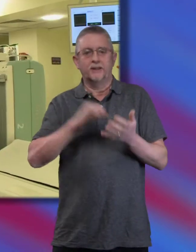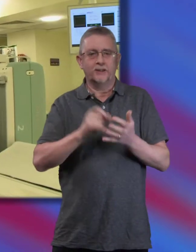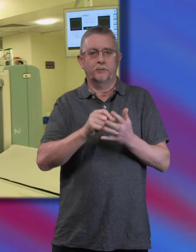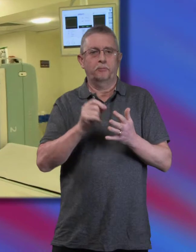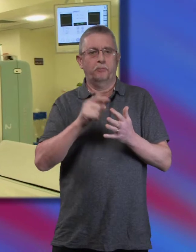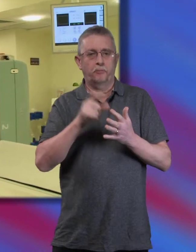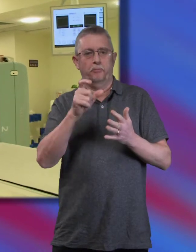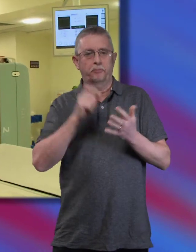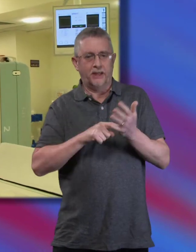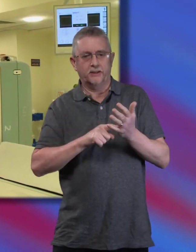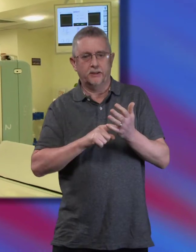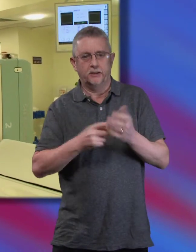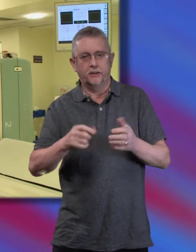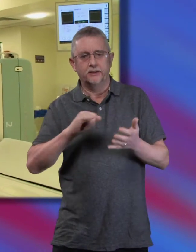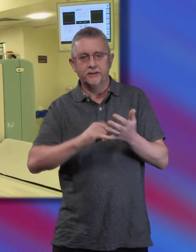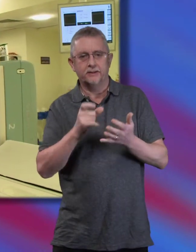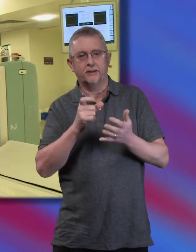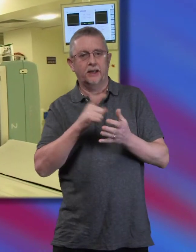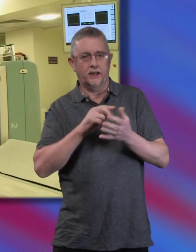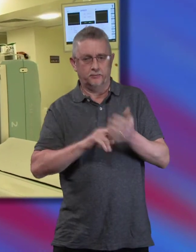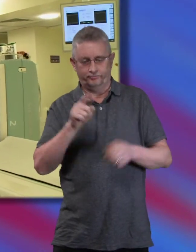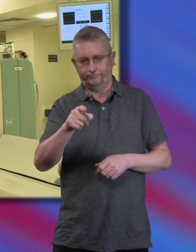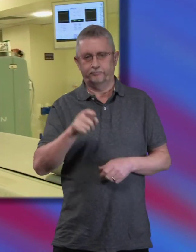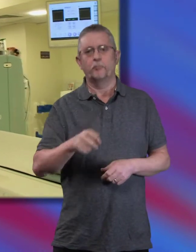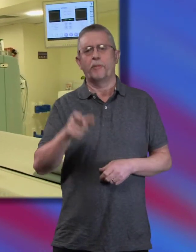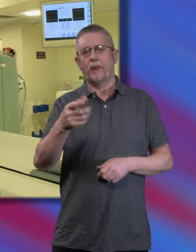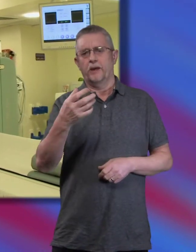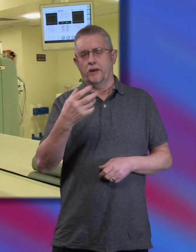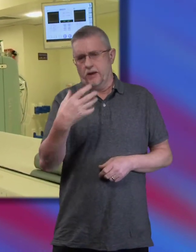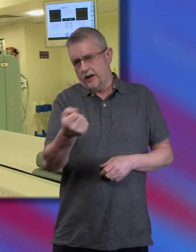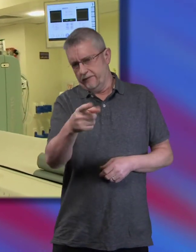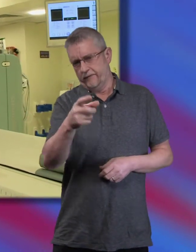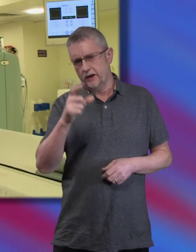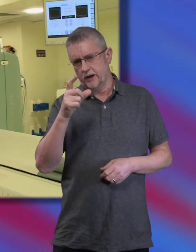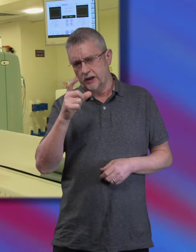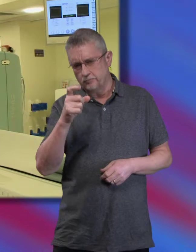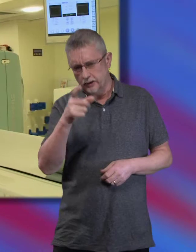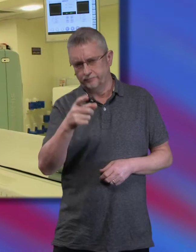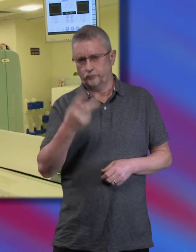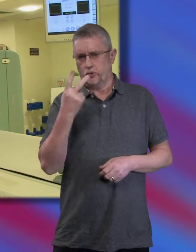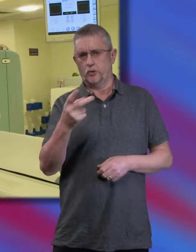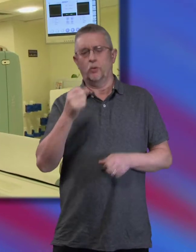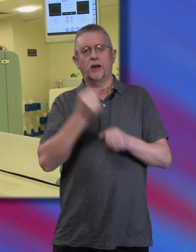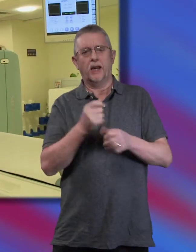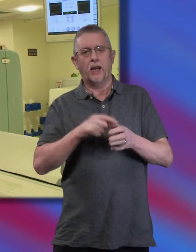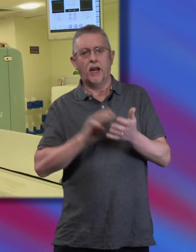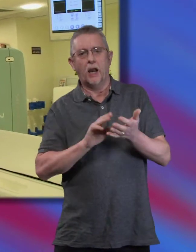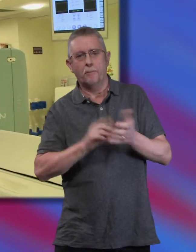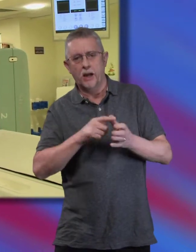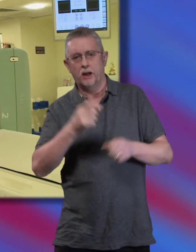my camera. It consists of two gamma cameras that will be able to take your pictures. When you come into